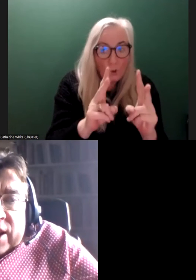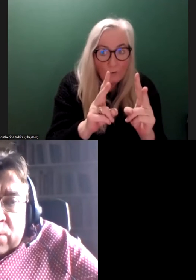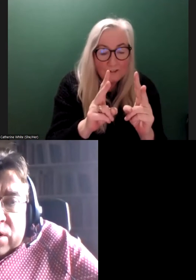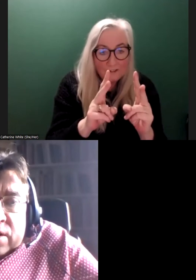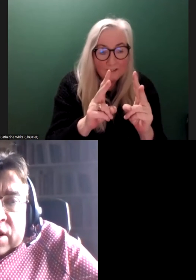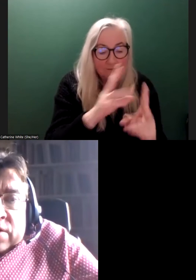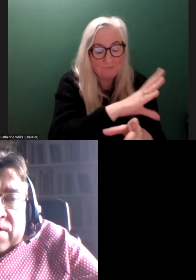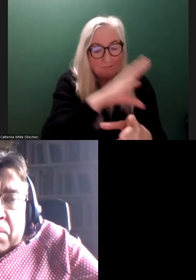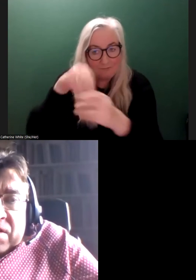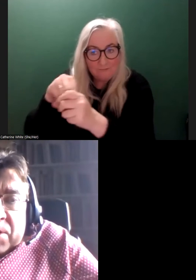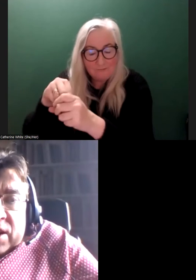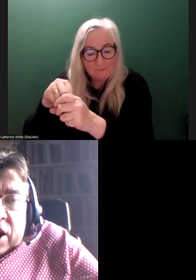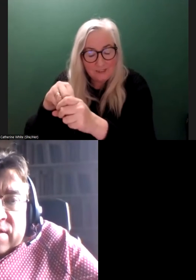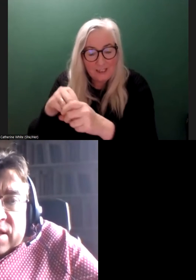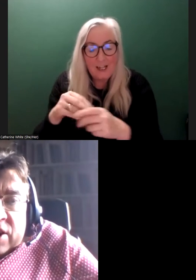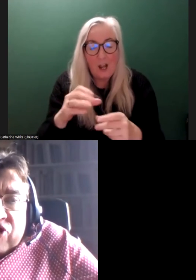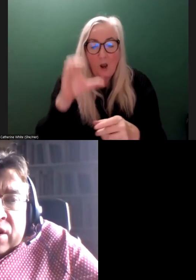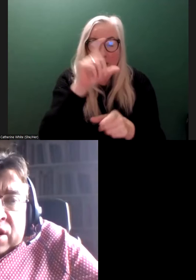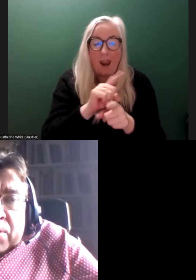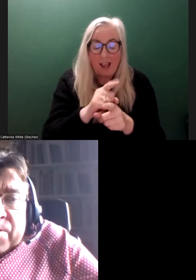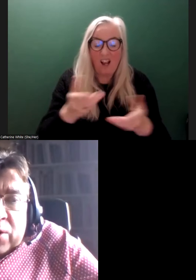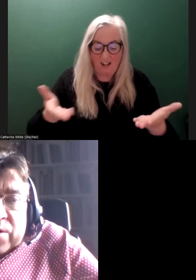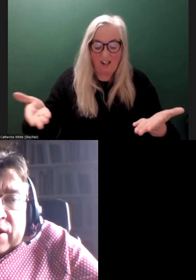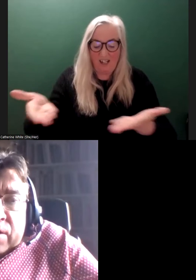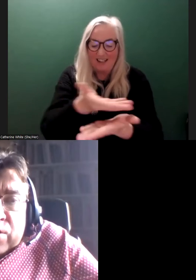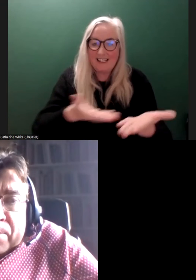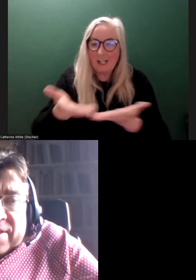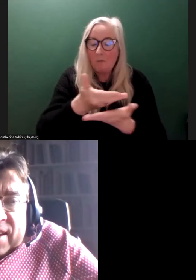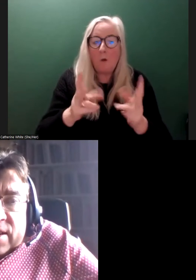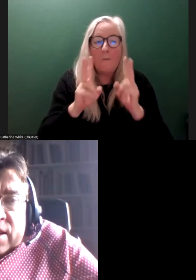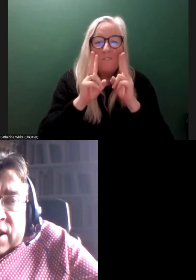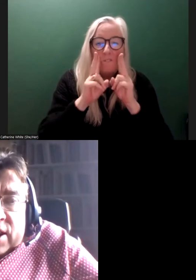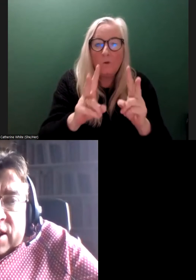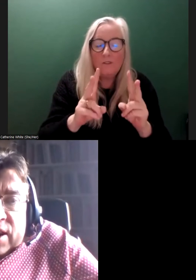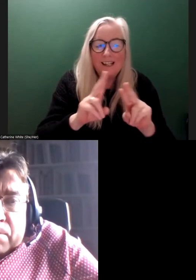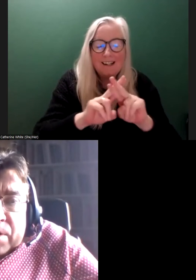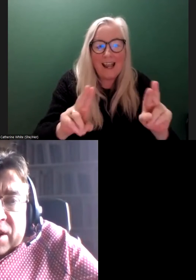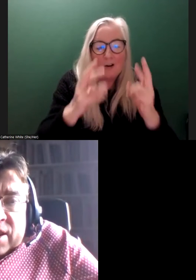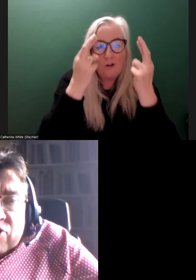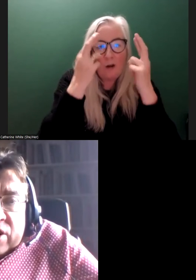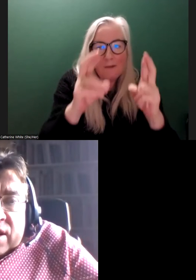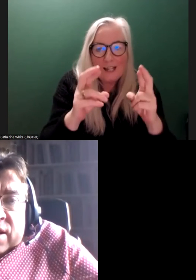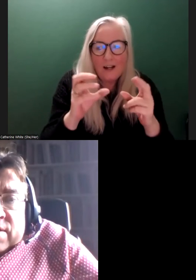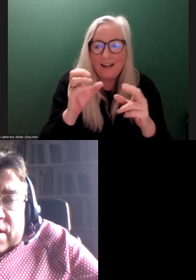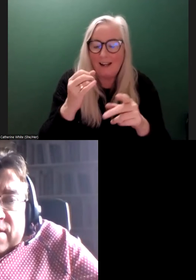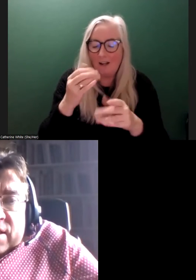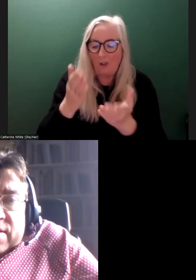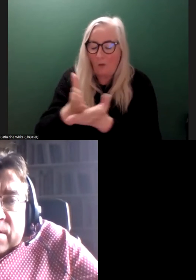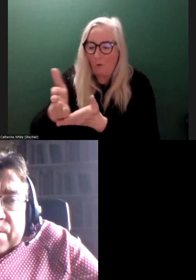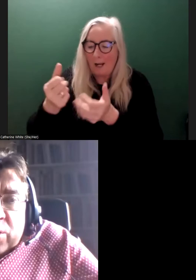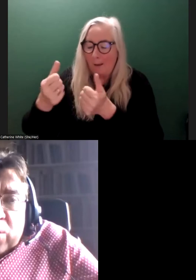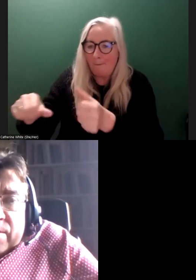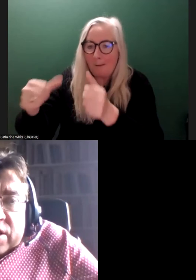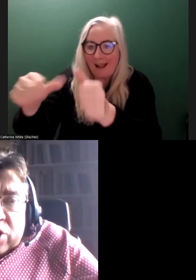into account? There seems to be consultation, but views are not represented in implementation. This